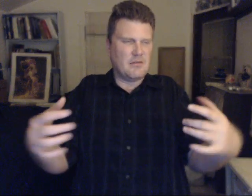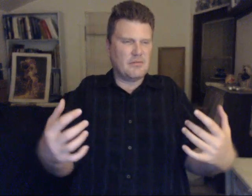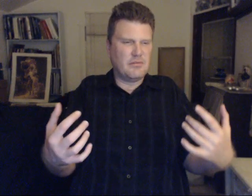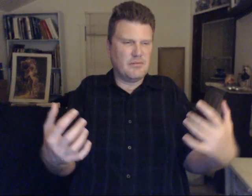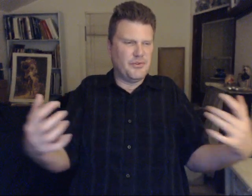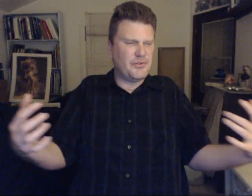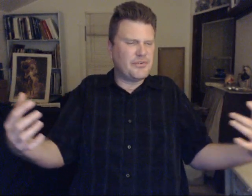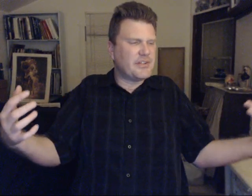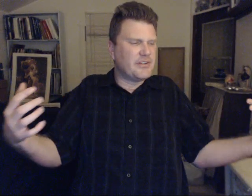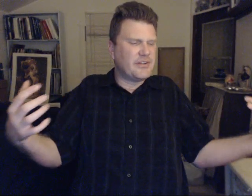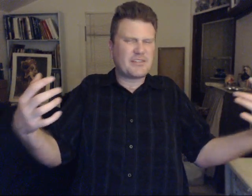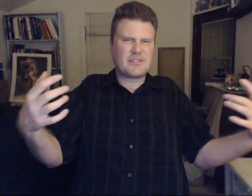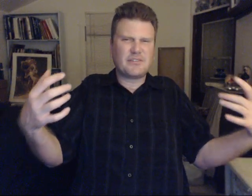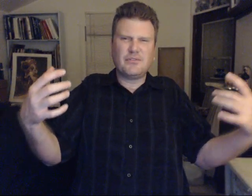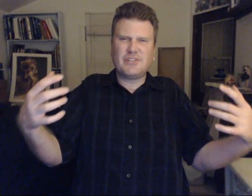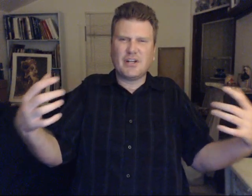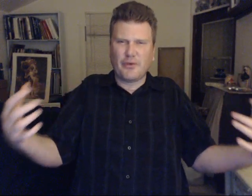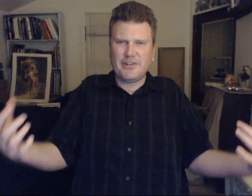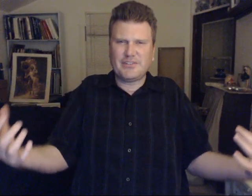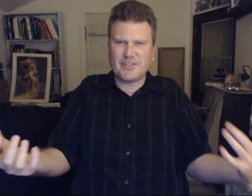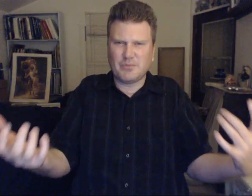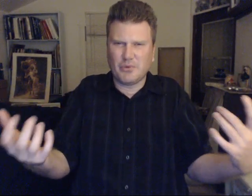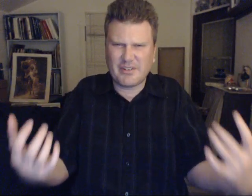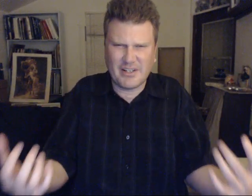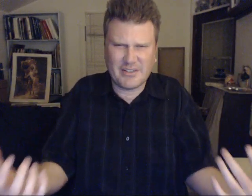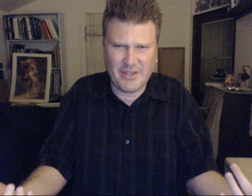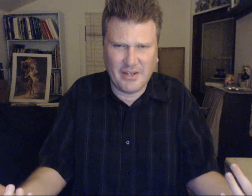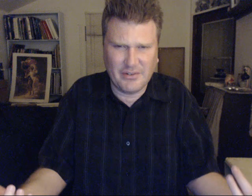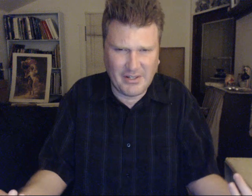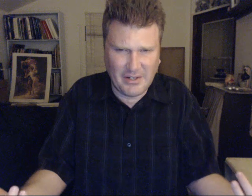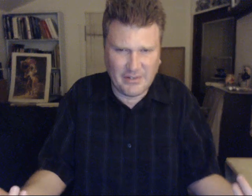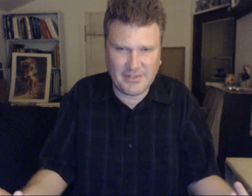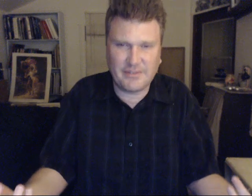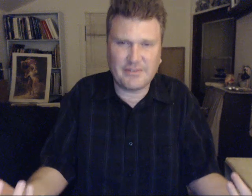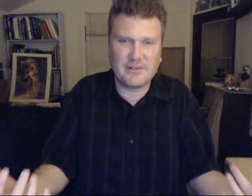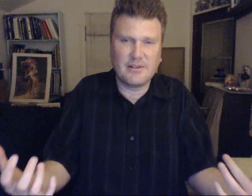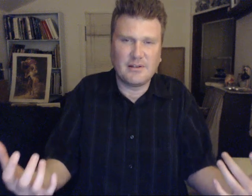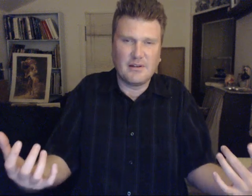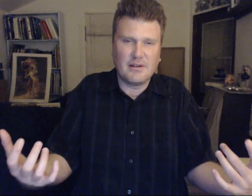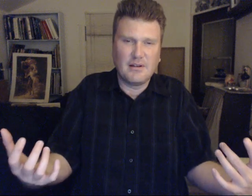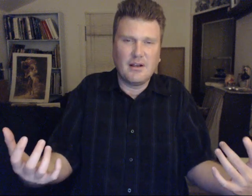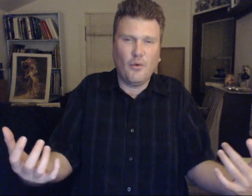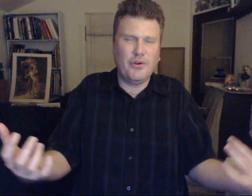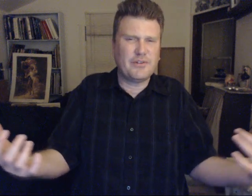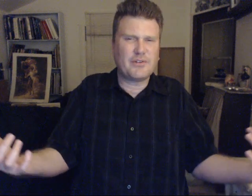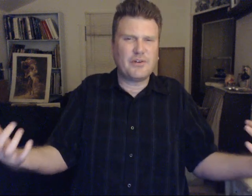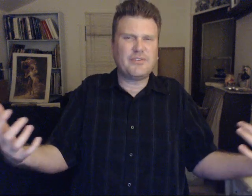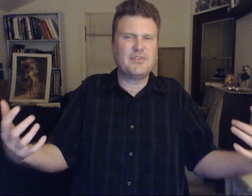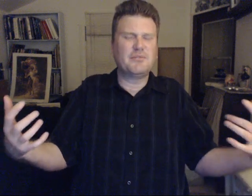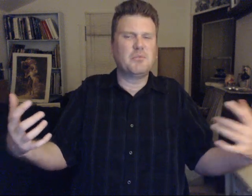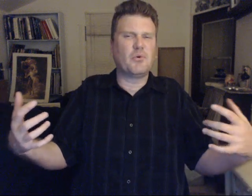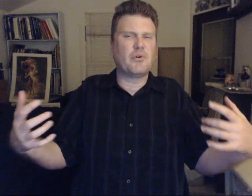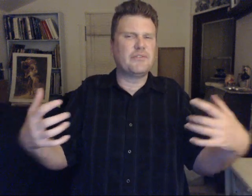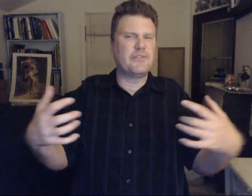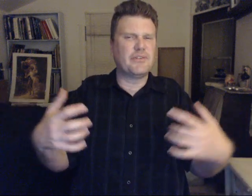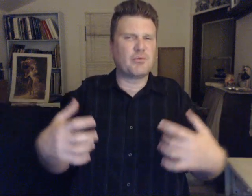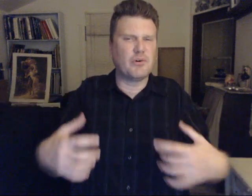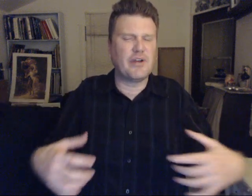We do see in the next few generations. Is more connected to alien energies. Where your star seeds. be born into this world. To have